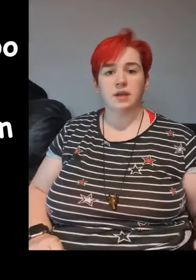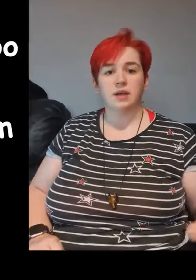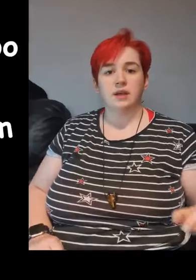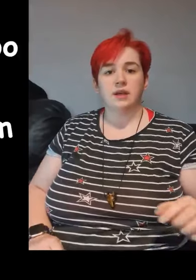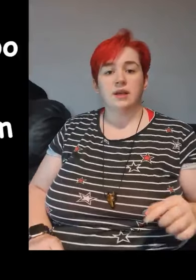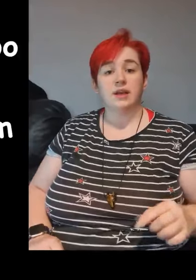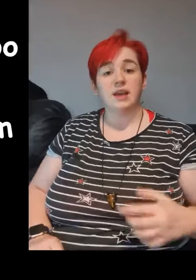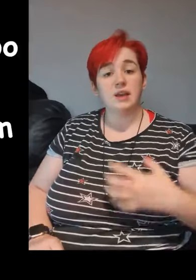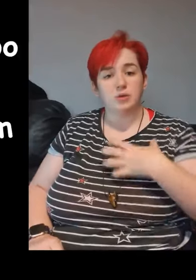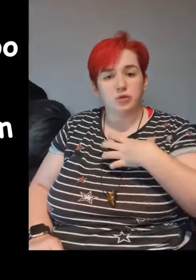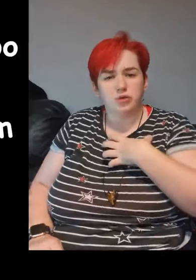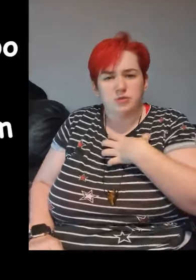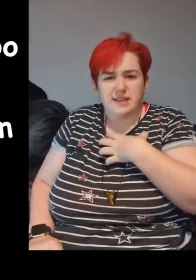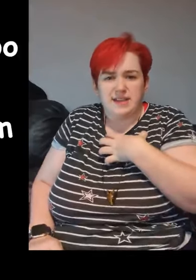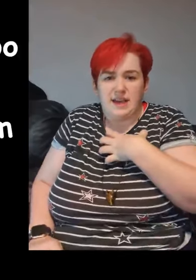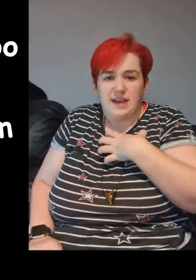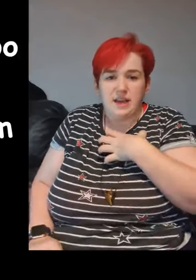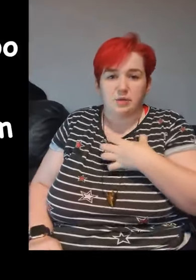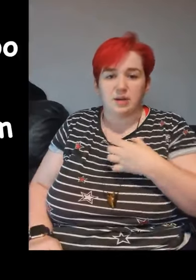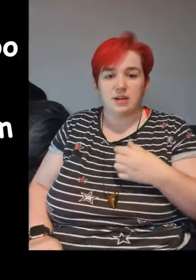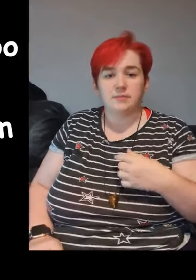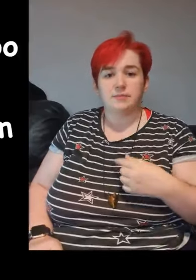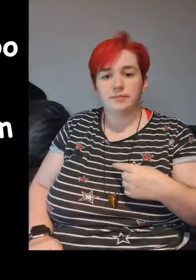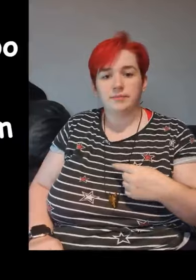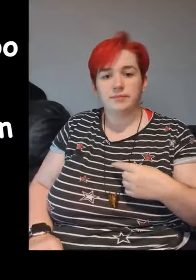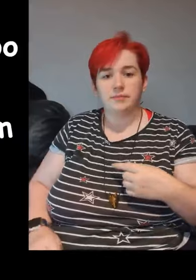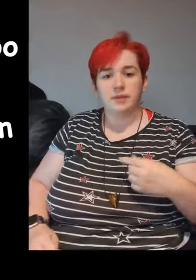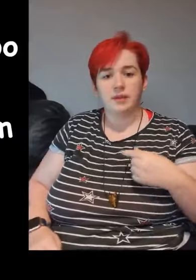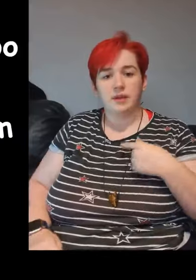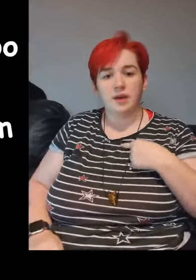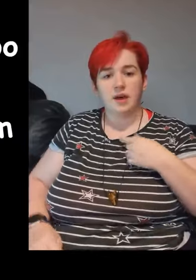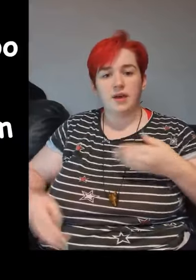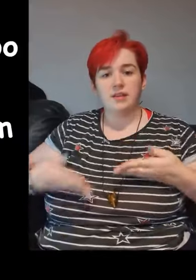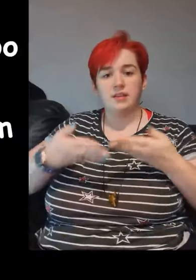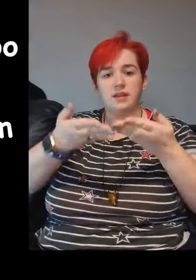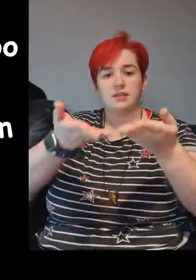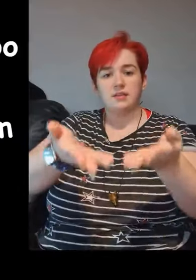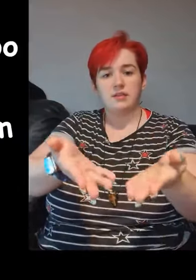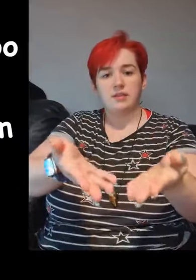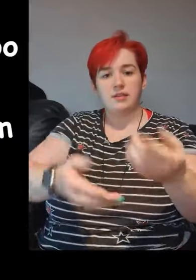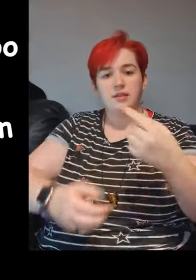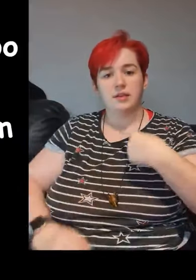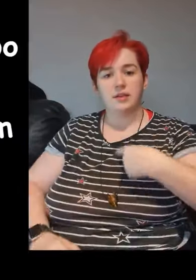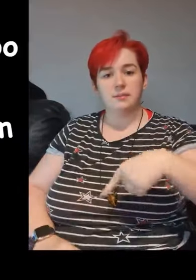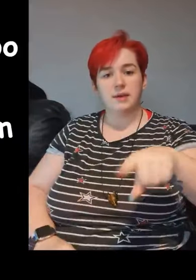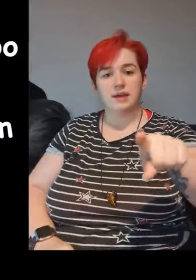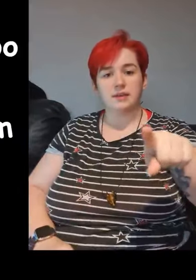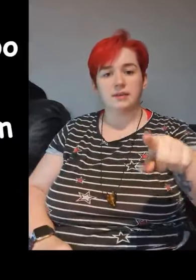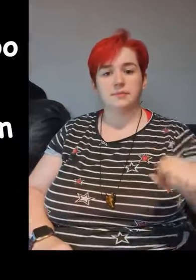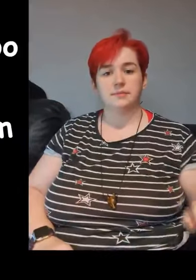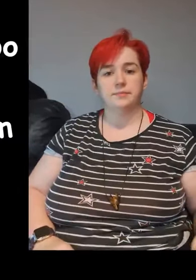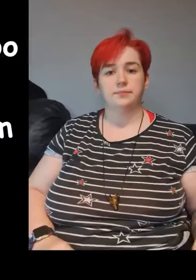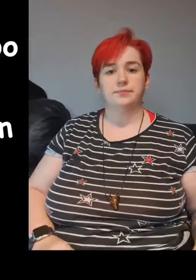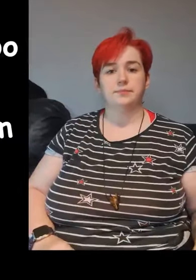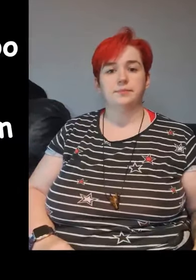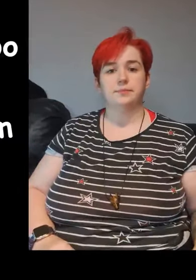he was too scary I sent him back